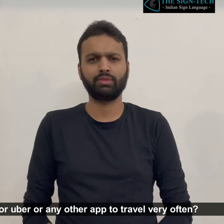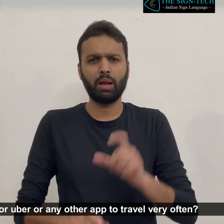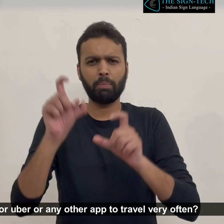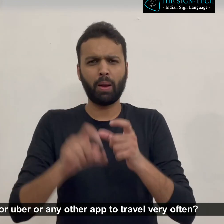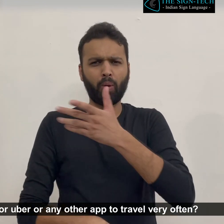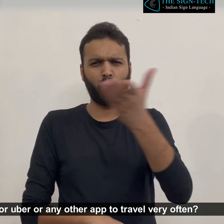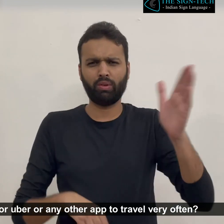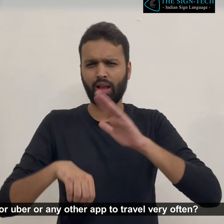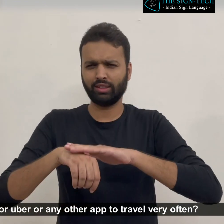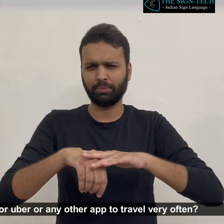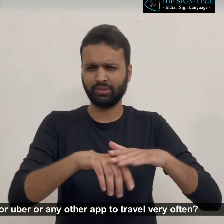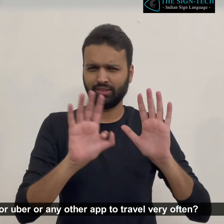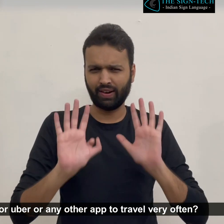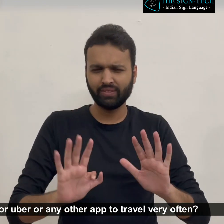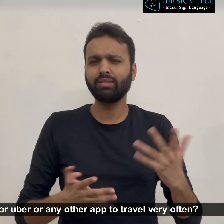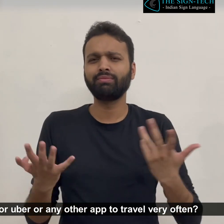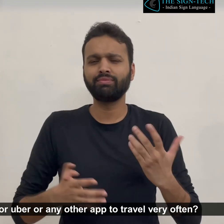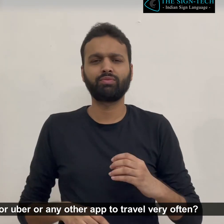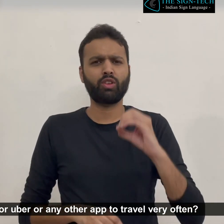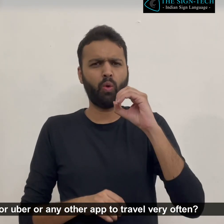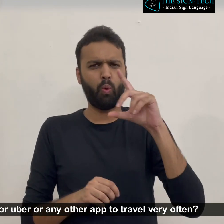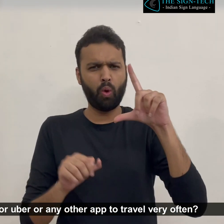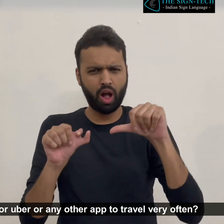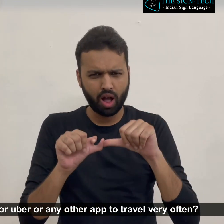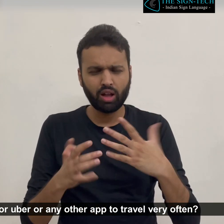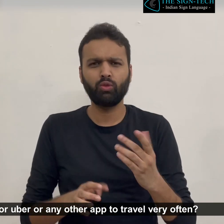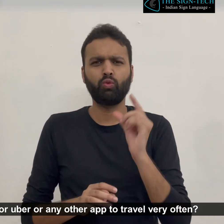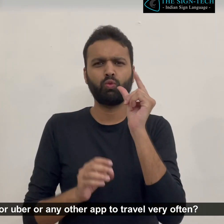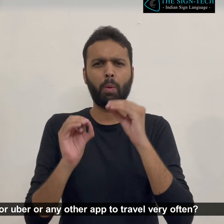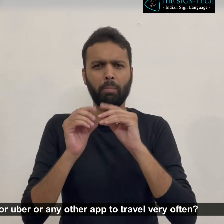Do you often use Ola or Uber or any other app to travel very often?